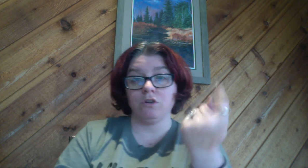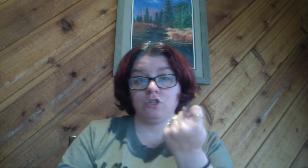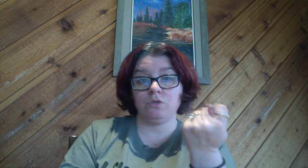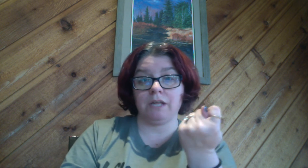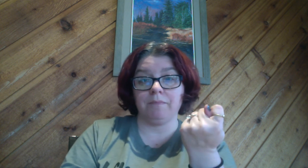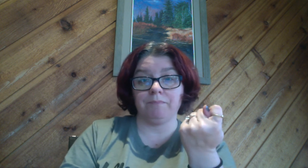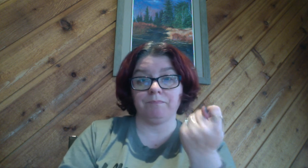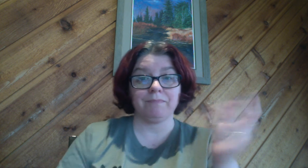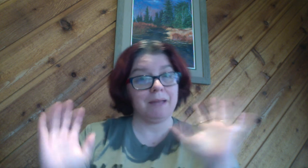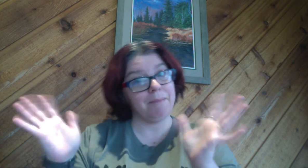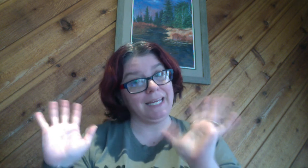Tuesday bye